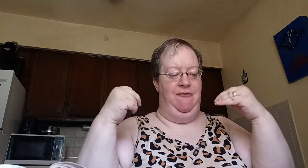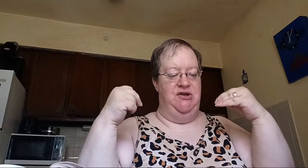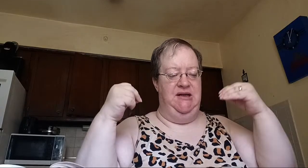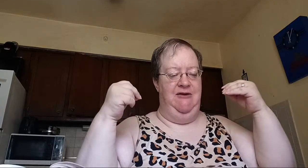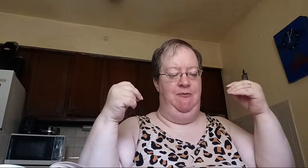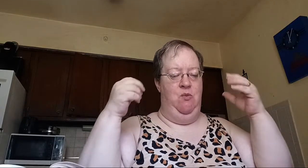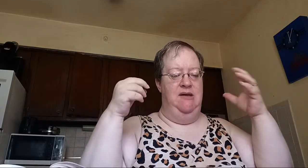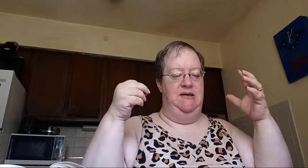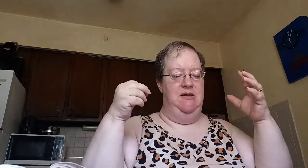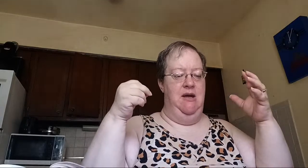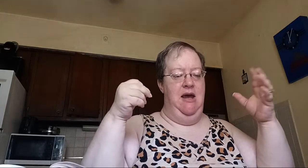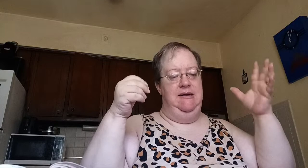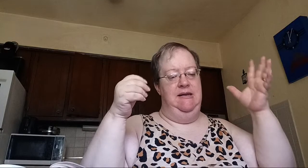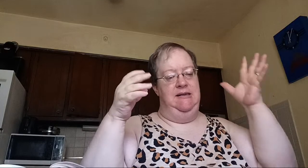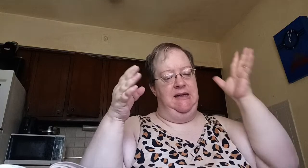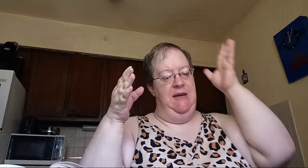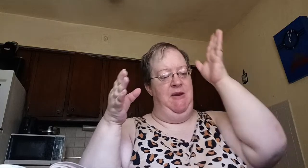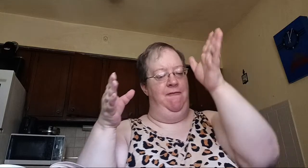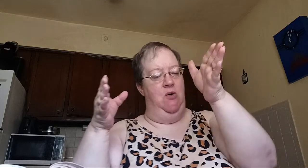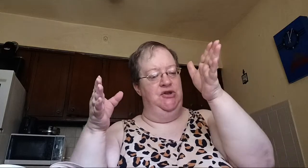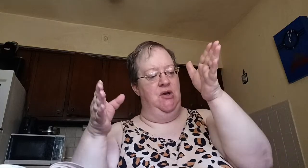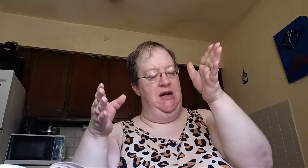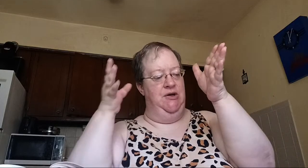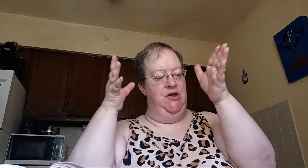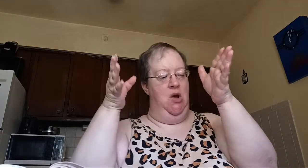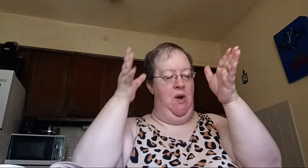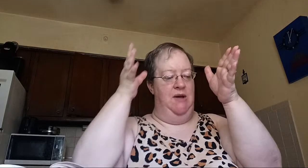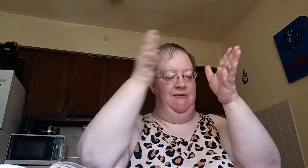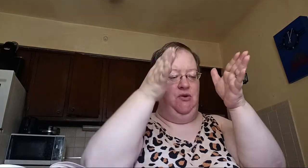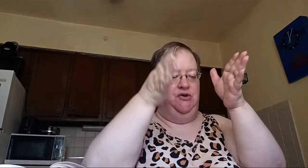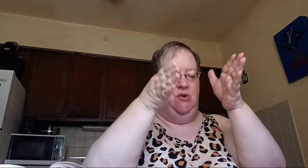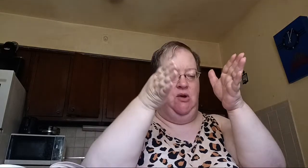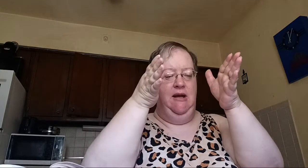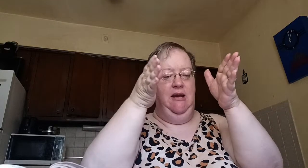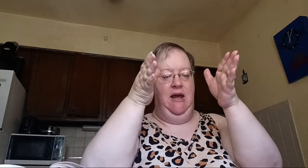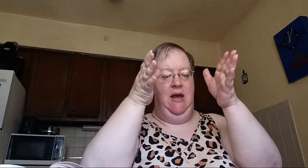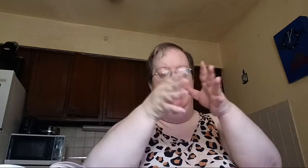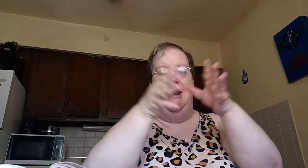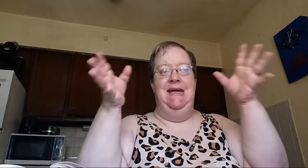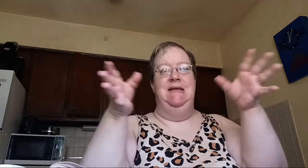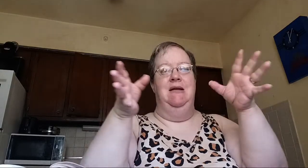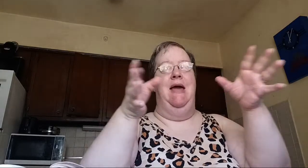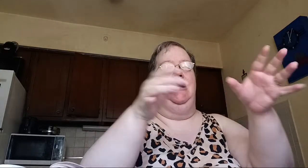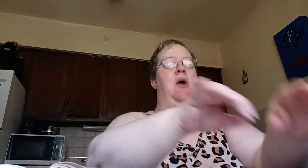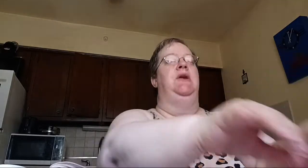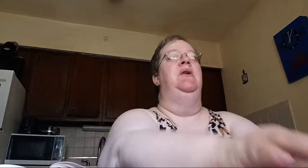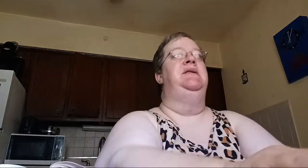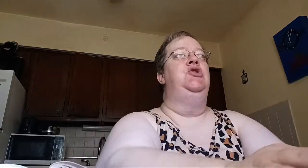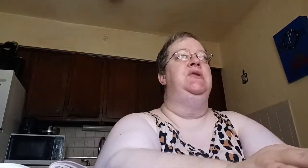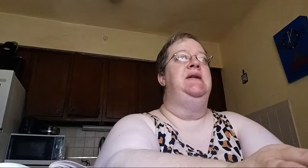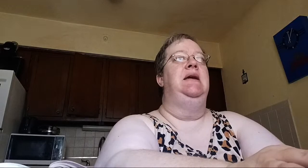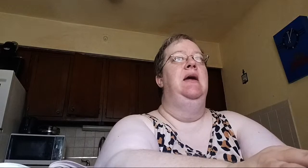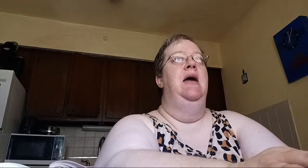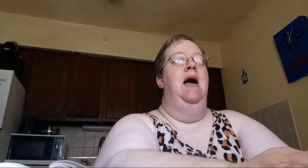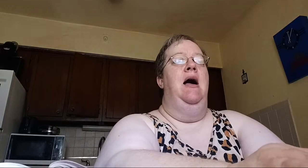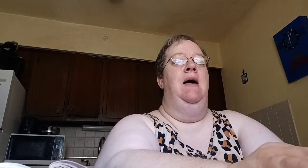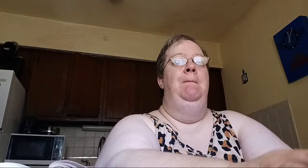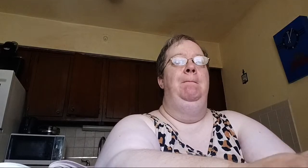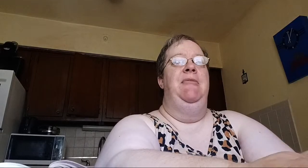to give me wisdom, to keep me focused on him, to know what to focus on and what I need to let go. You know, it's interesting, this